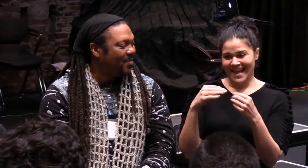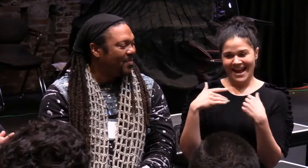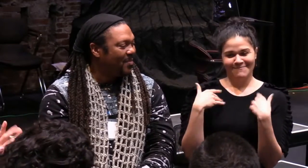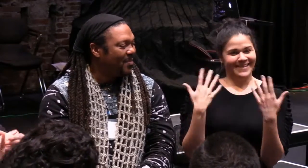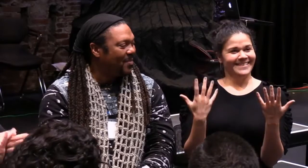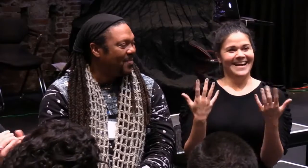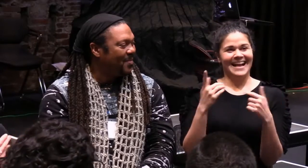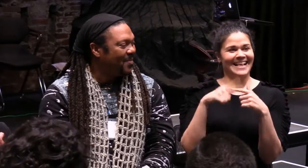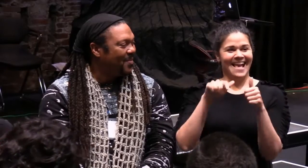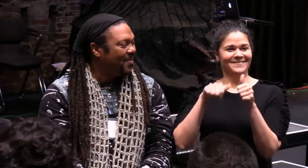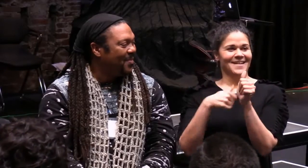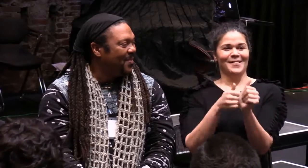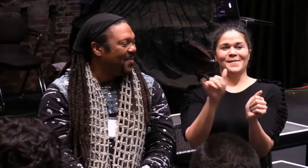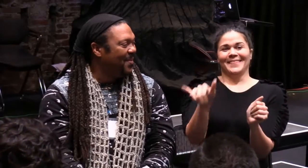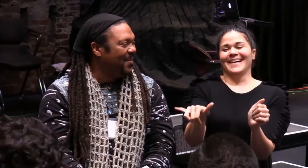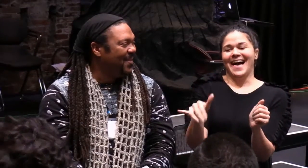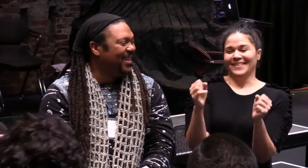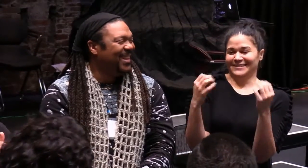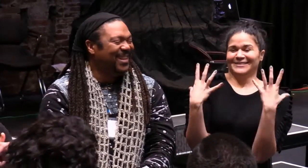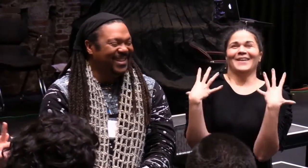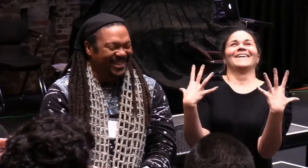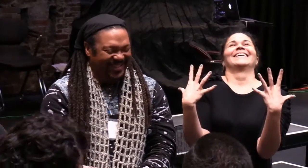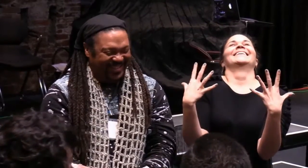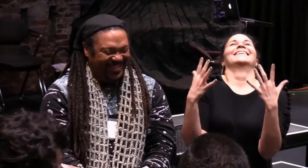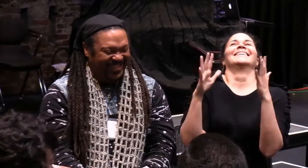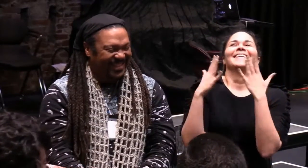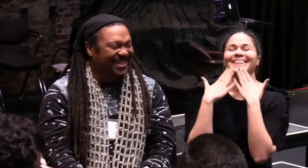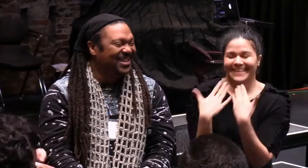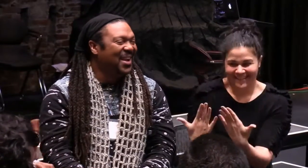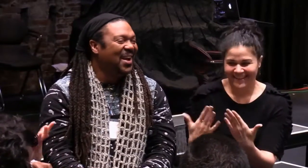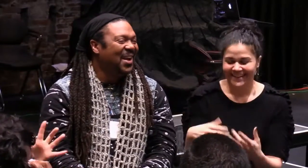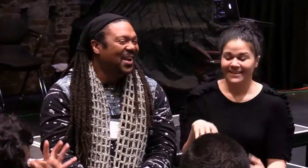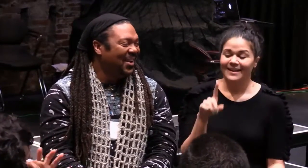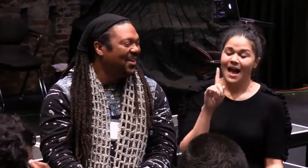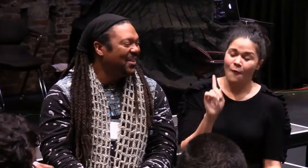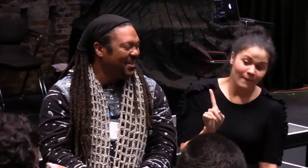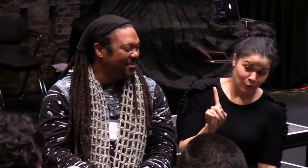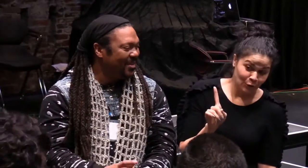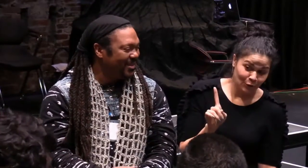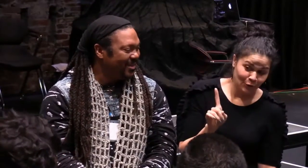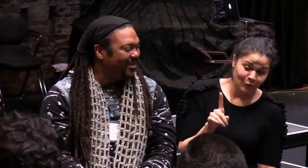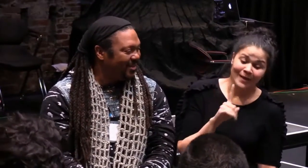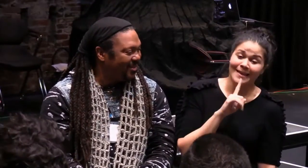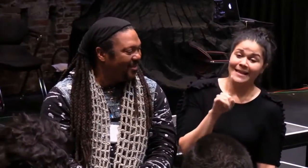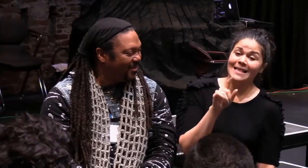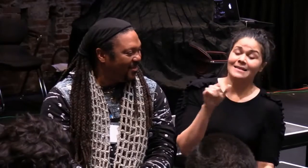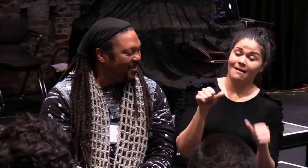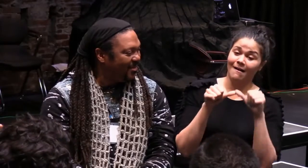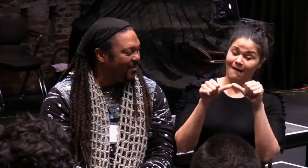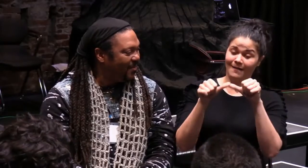place to say it. How do you follow up on that, Natasha? You just said it. You are the punctuation. However,